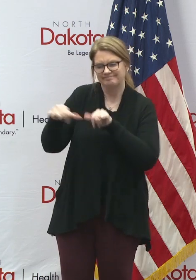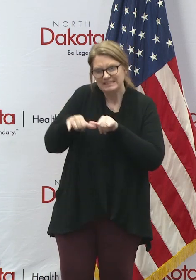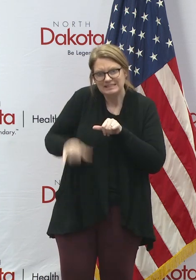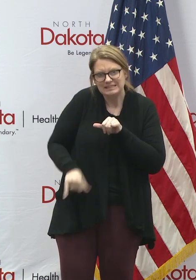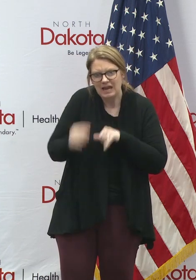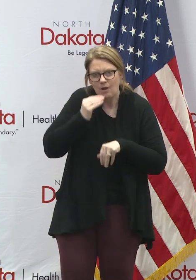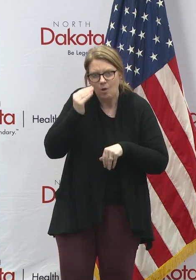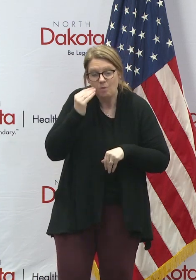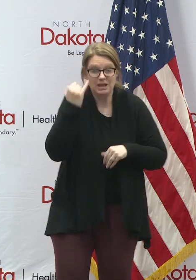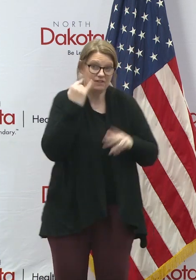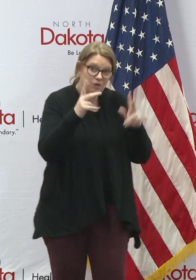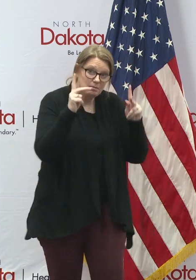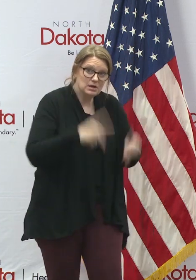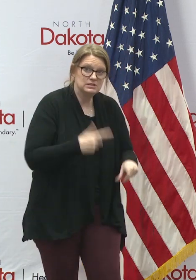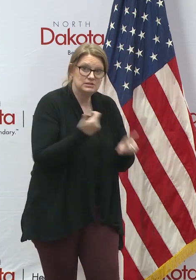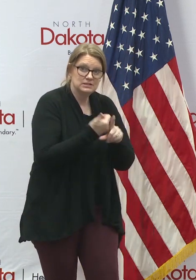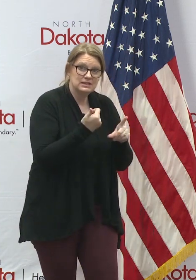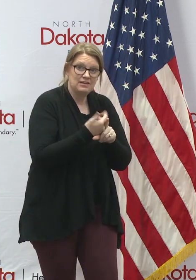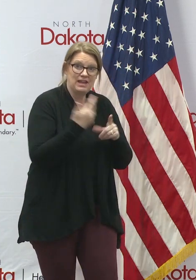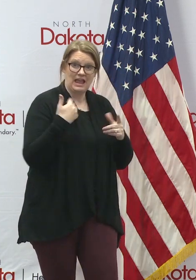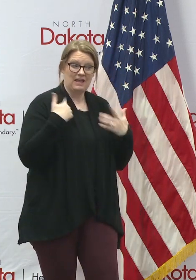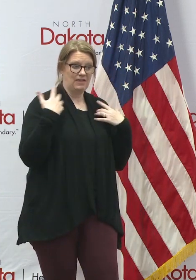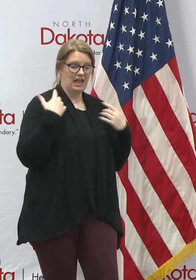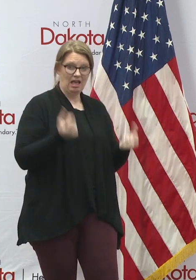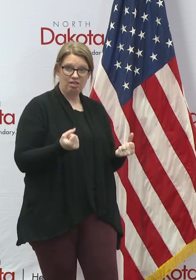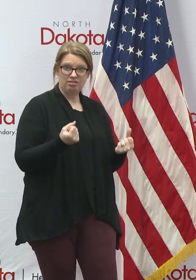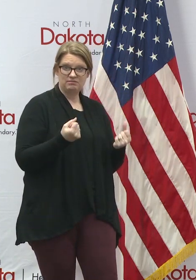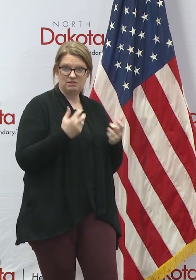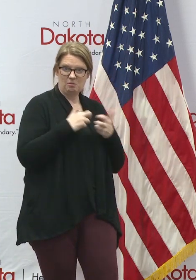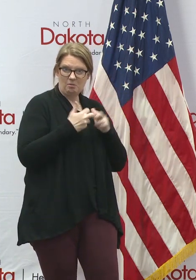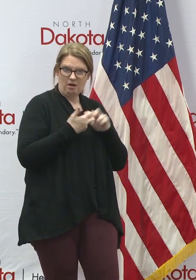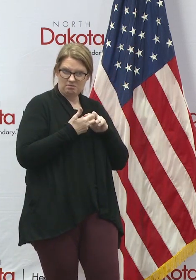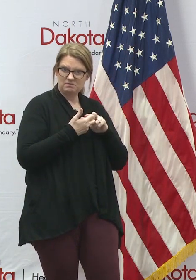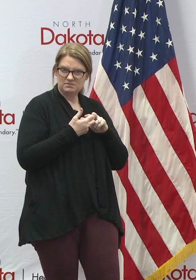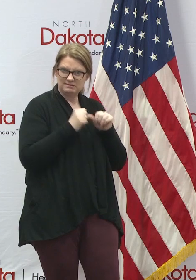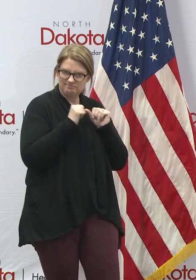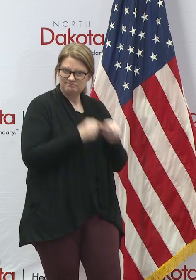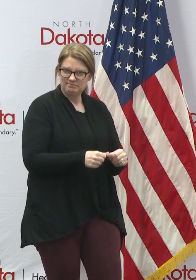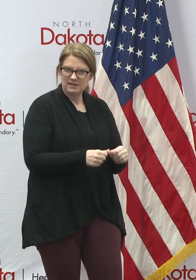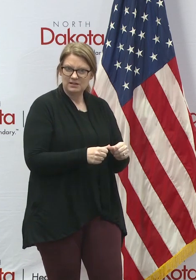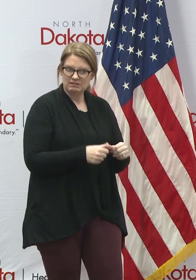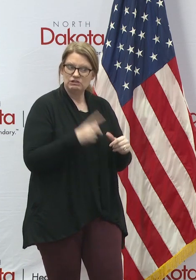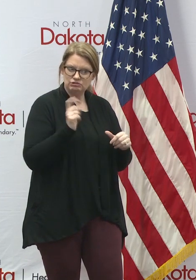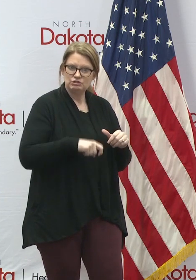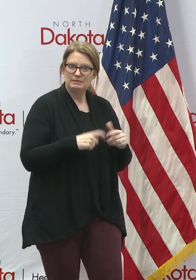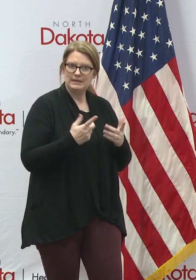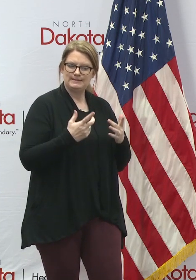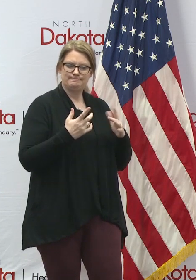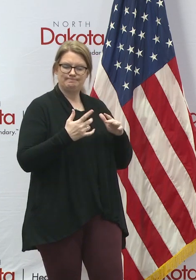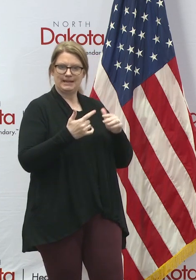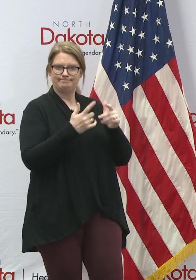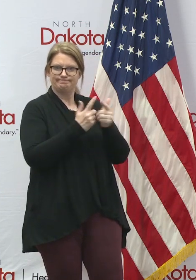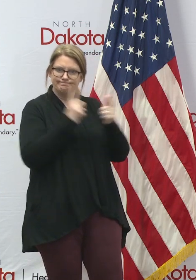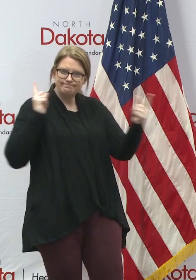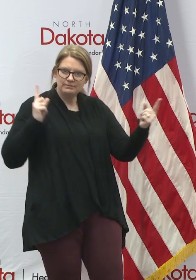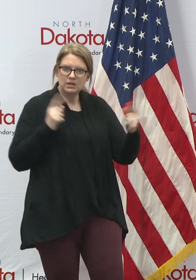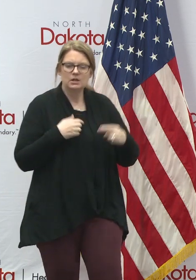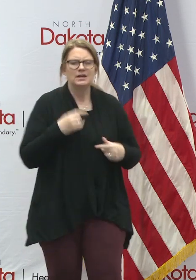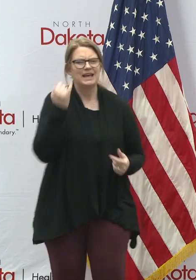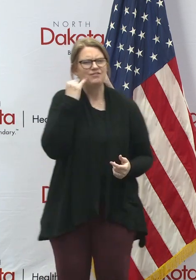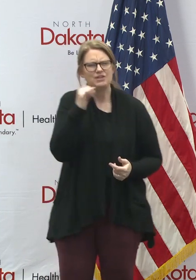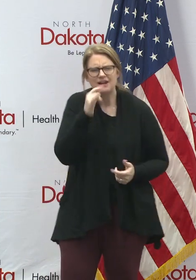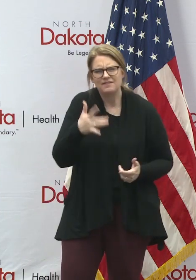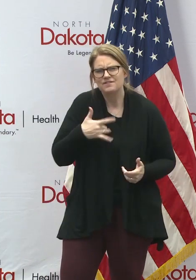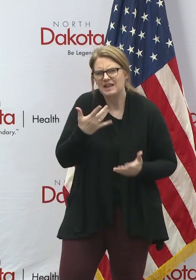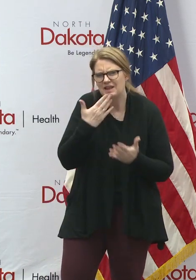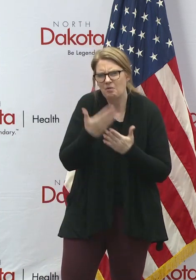health conditions, you should be trying to avoid contact with people as well. If you are have mild symptoms and you're not feeling